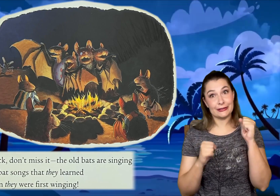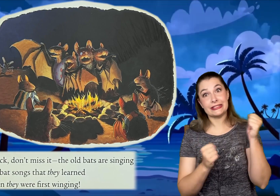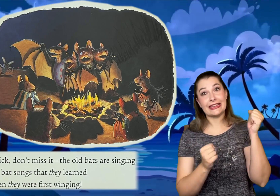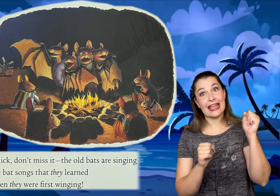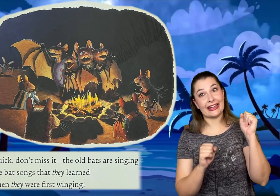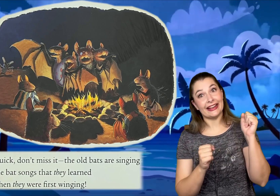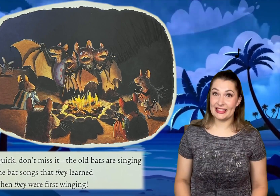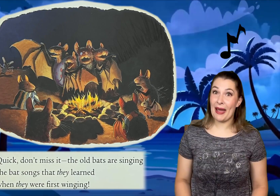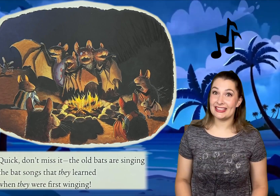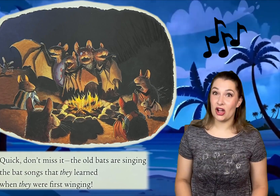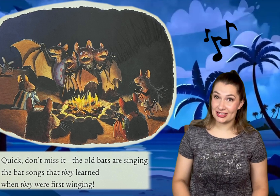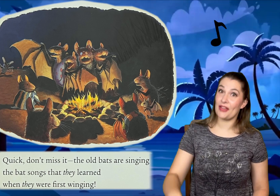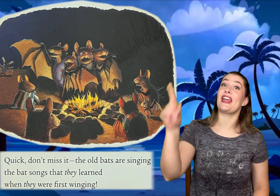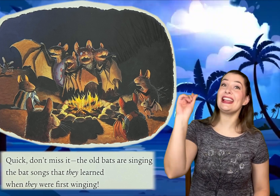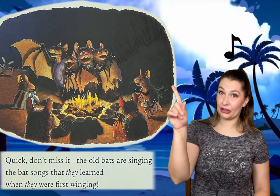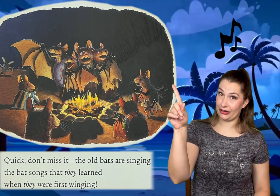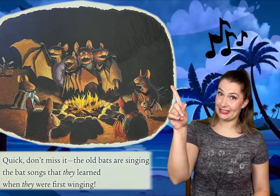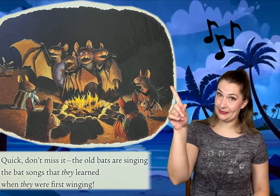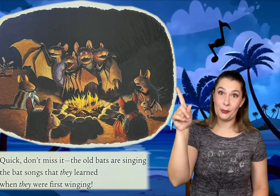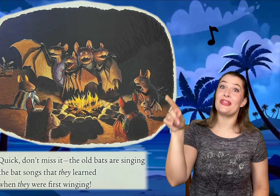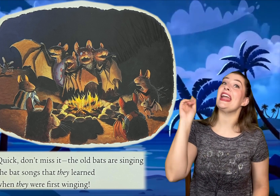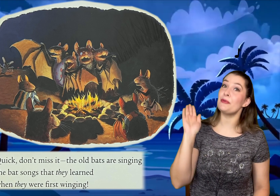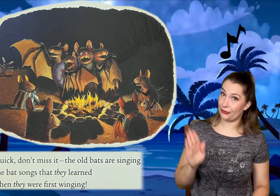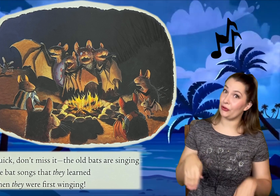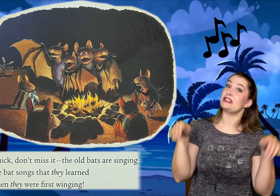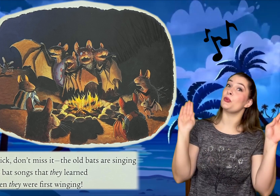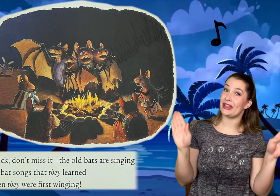are singing! The bat songs that they learned when they were first winning!